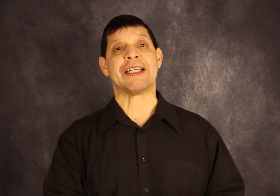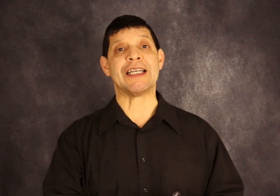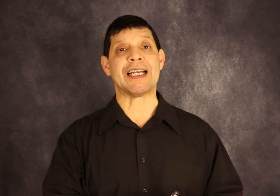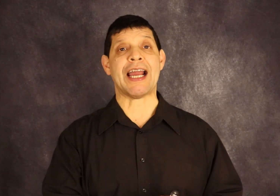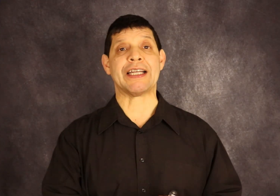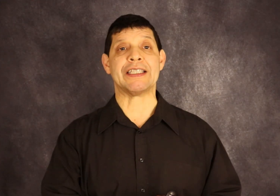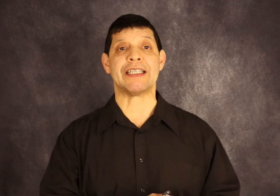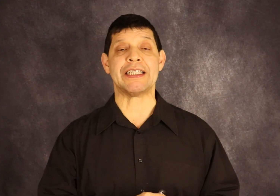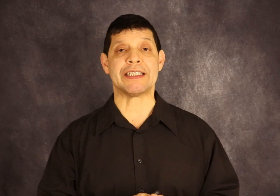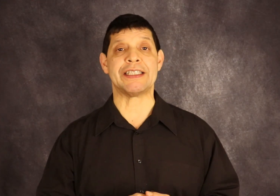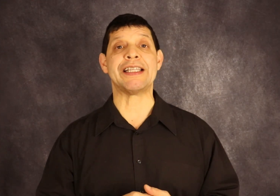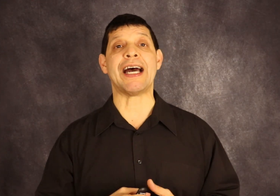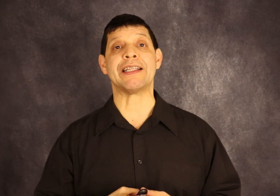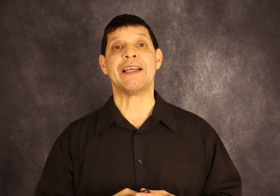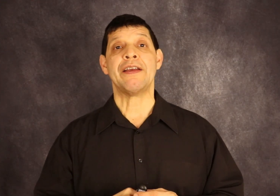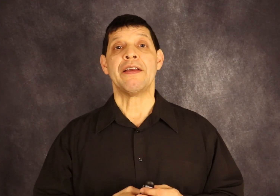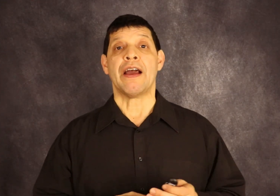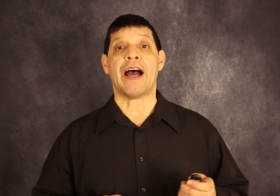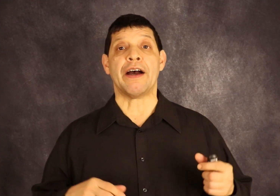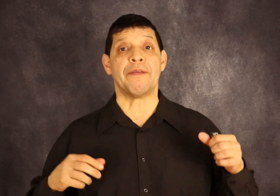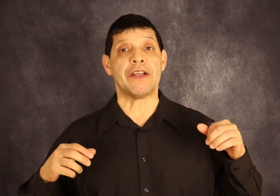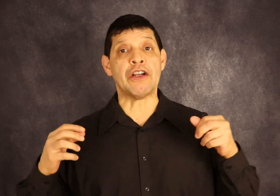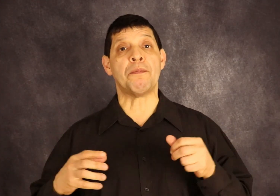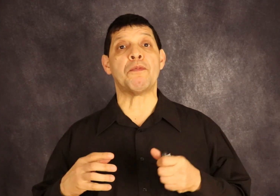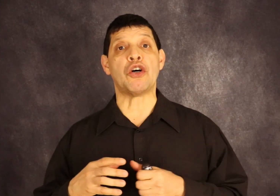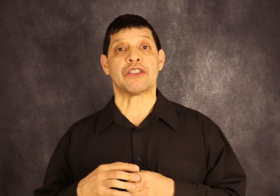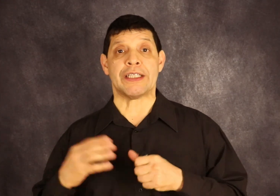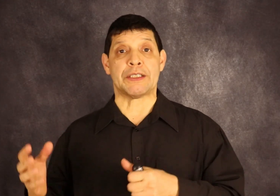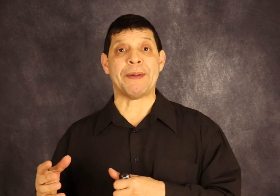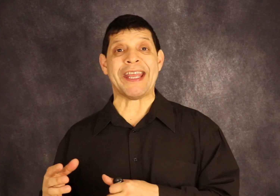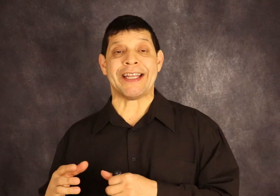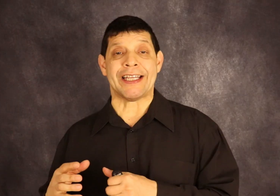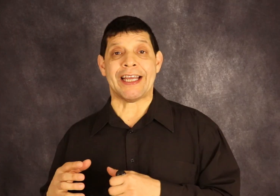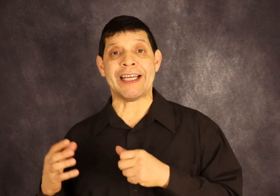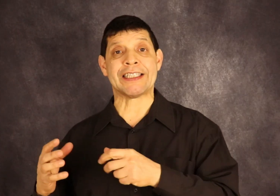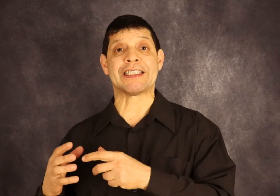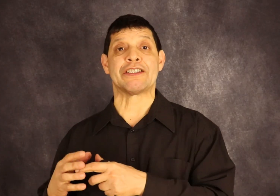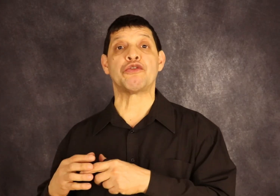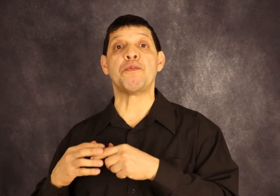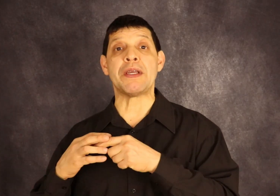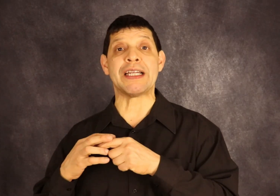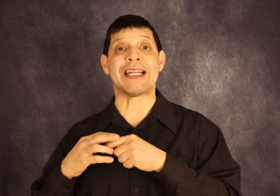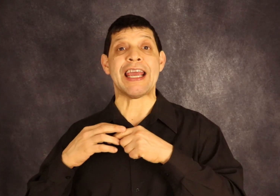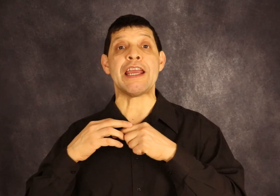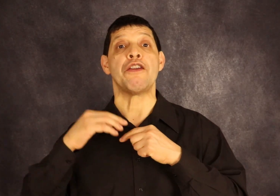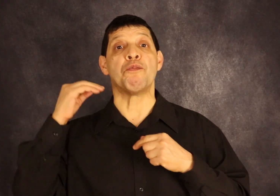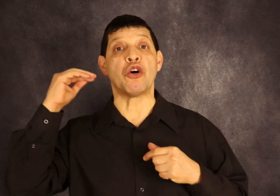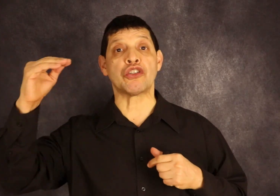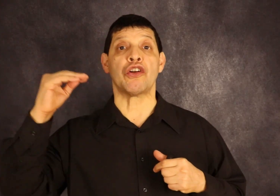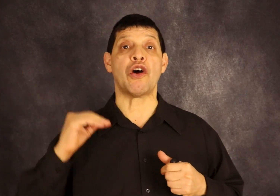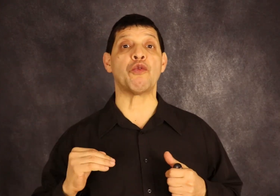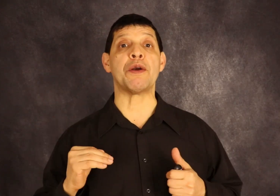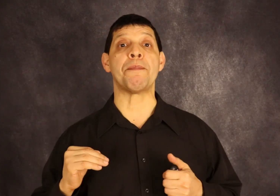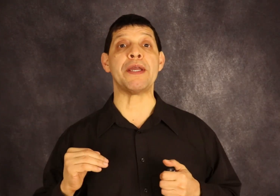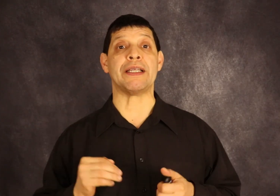airliner is that Elon Musk and SpaceX submitted a much lower bid.